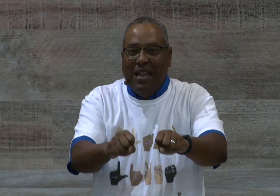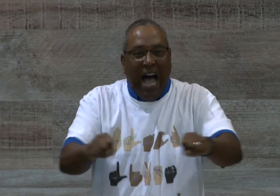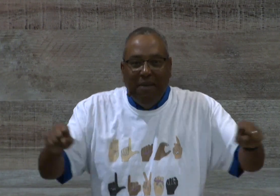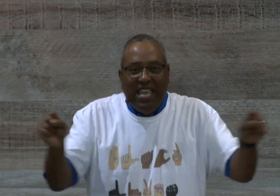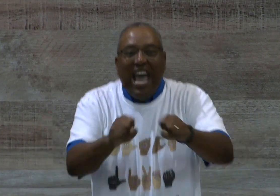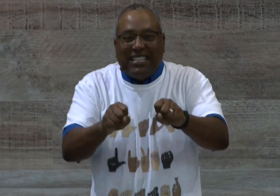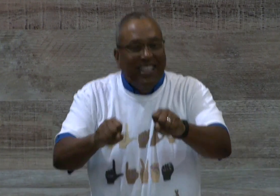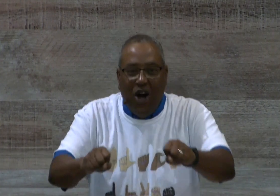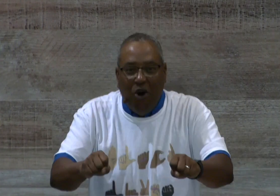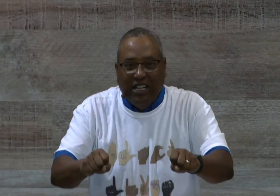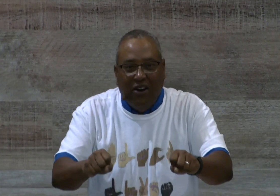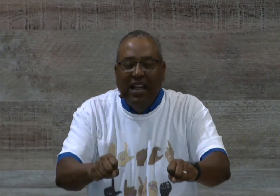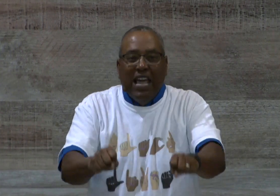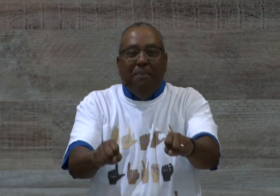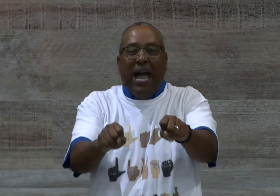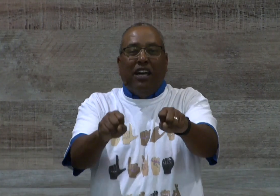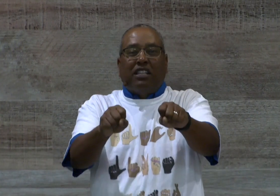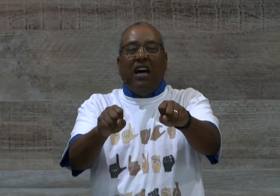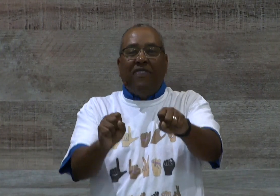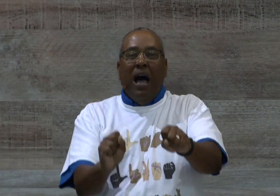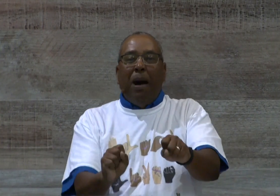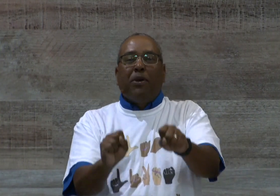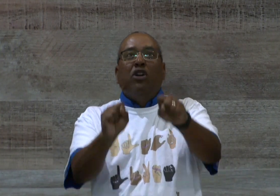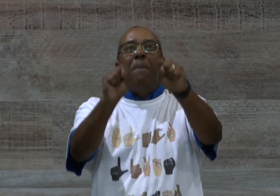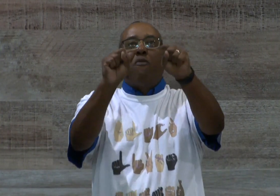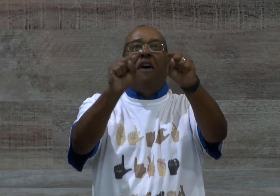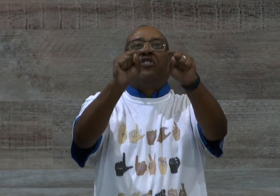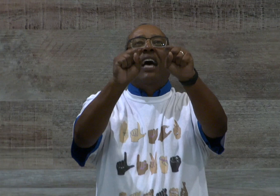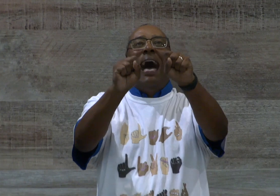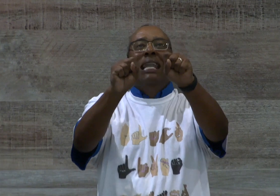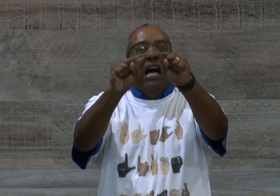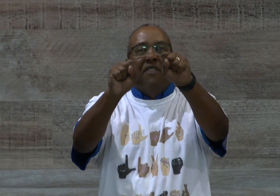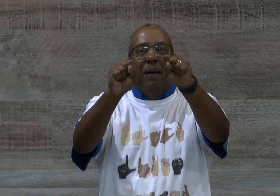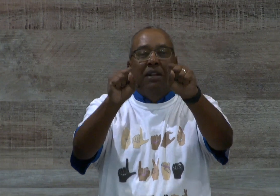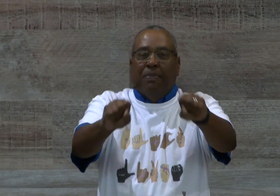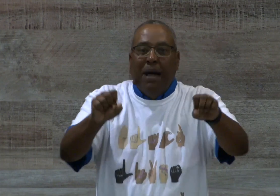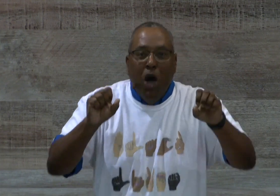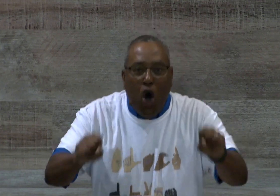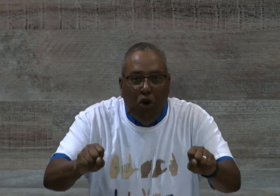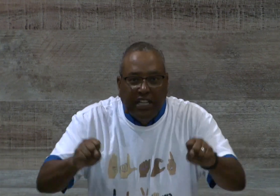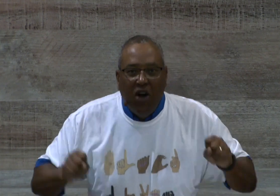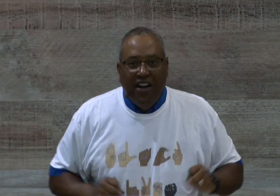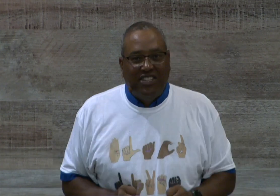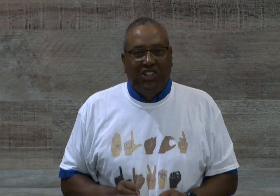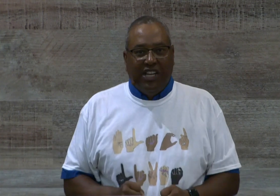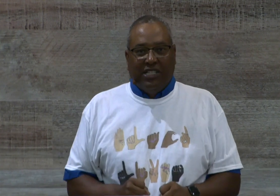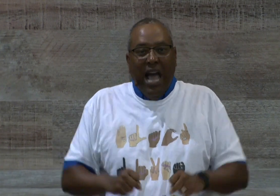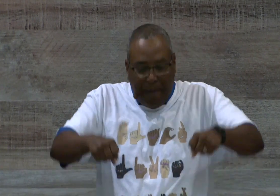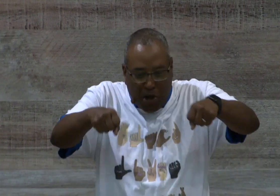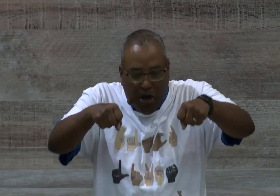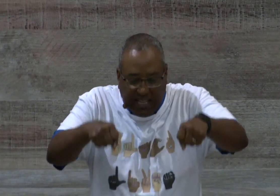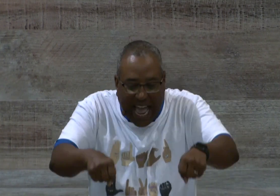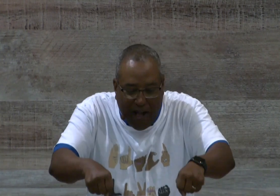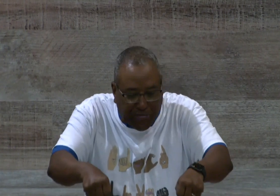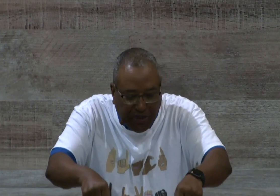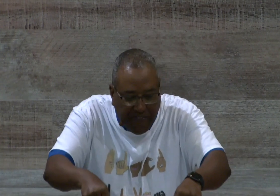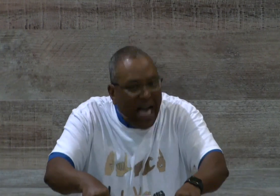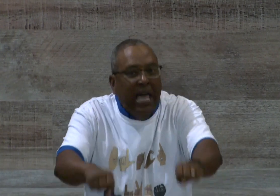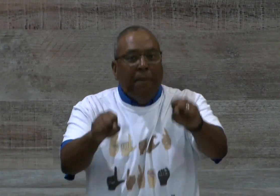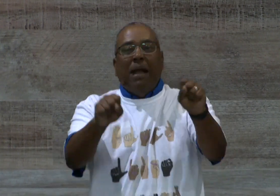I'm yet holding on. It might look tough. I might be going up a rough side of a mountain, but I'm holding on to Jesus. I might go down through the valley, but I'm